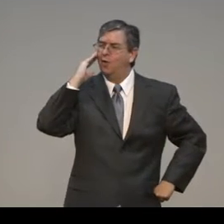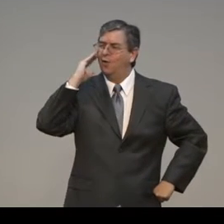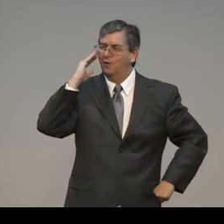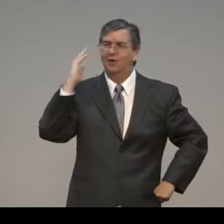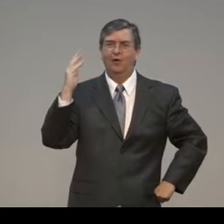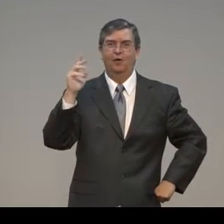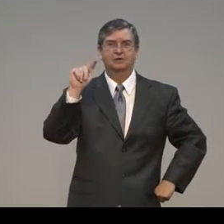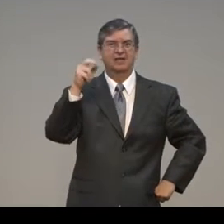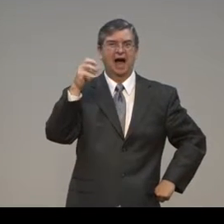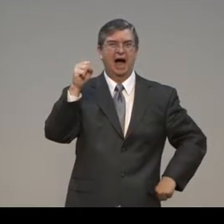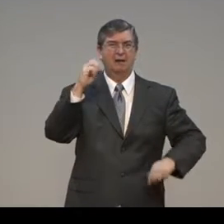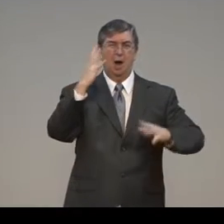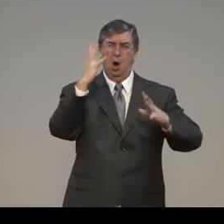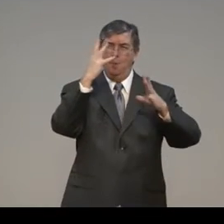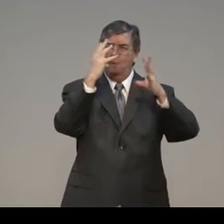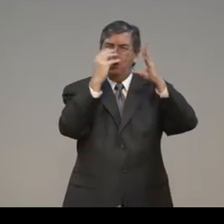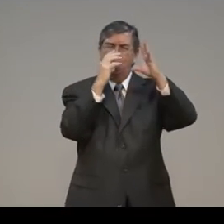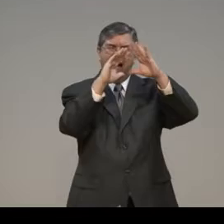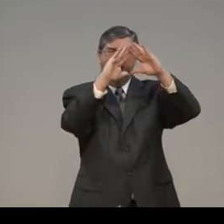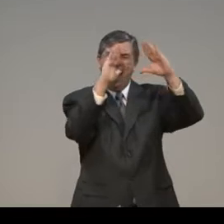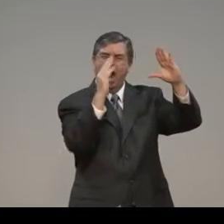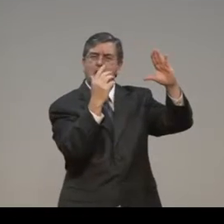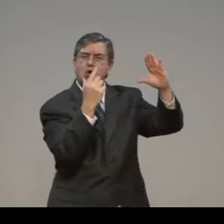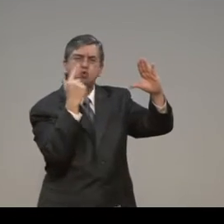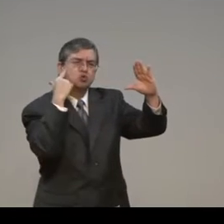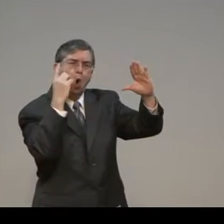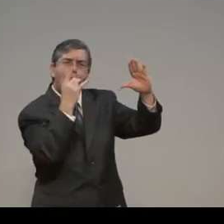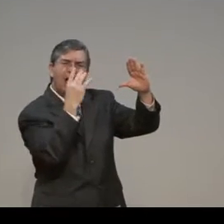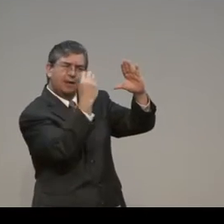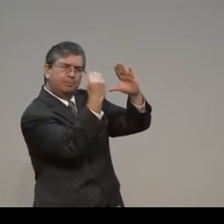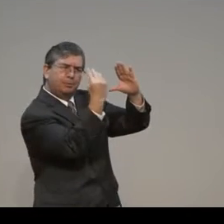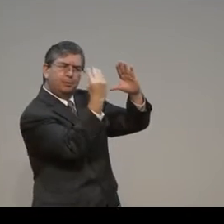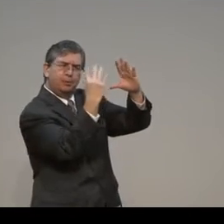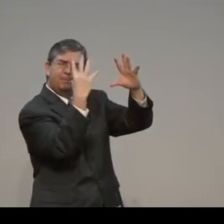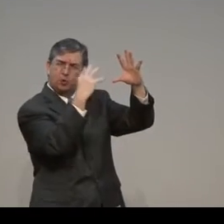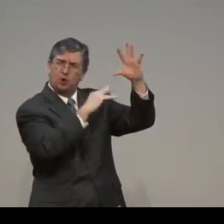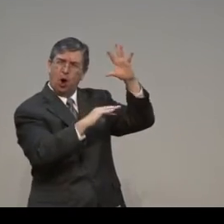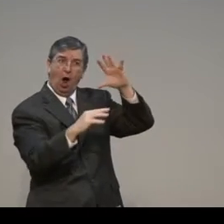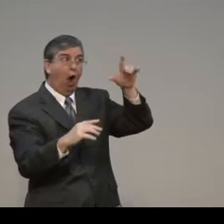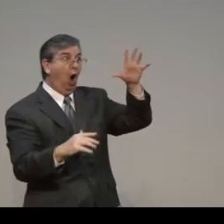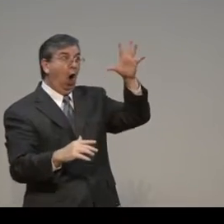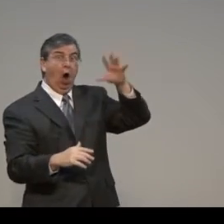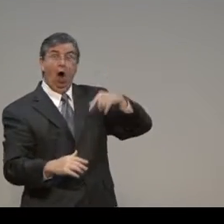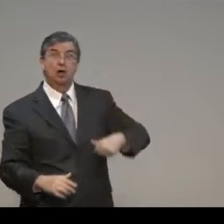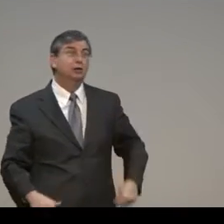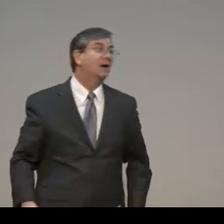There's a famous painting that has gold all over it.